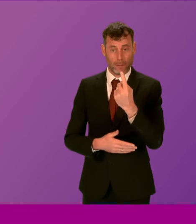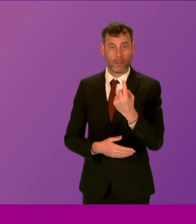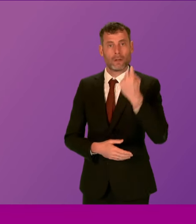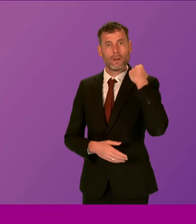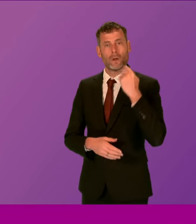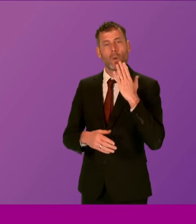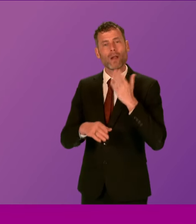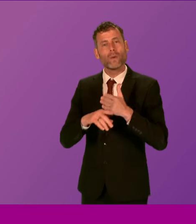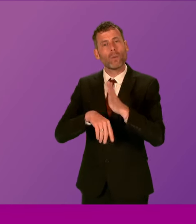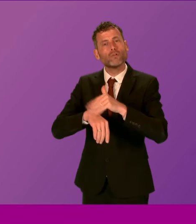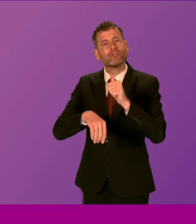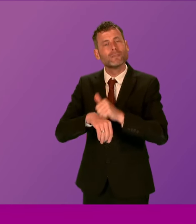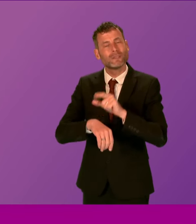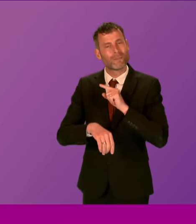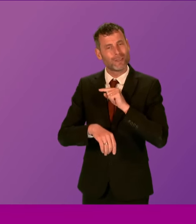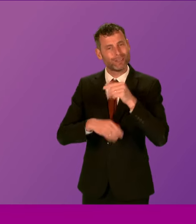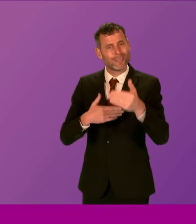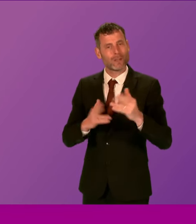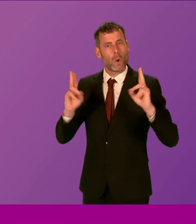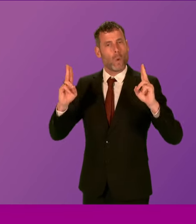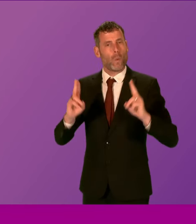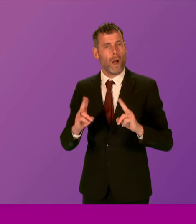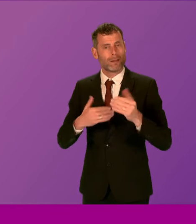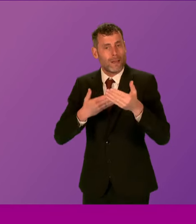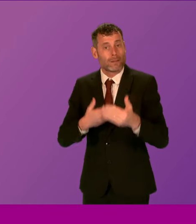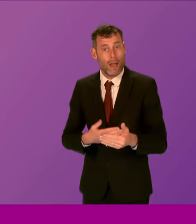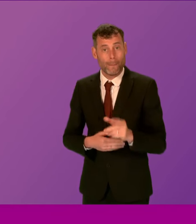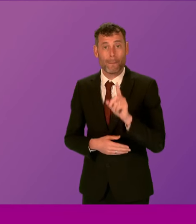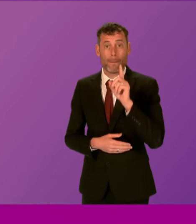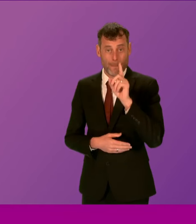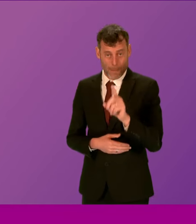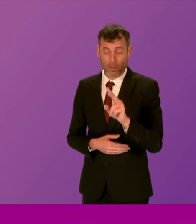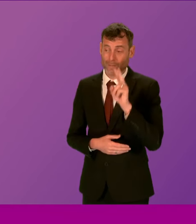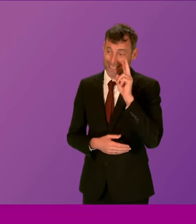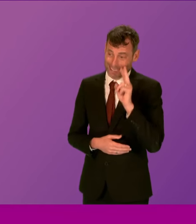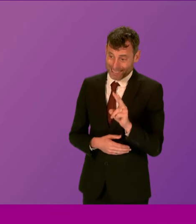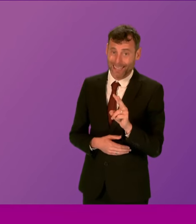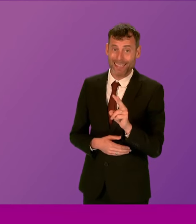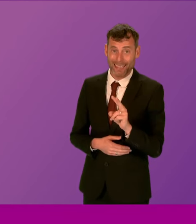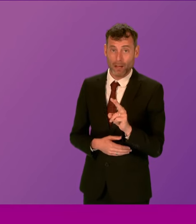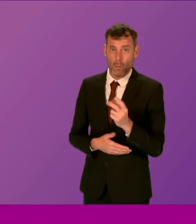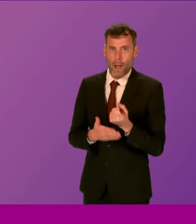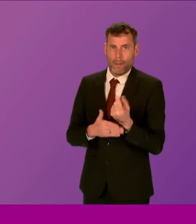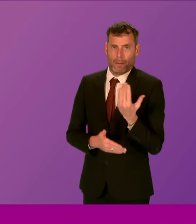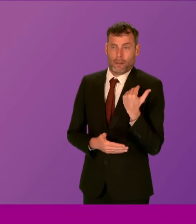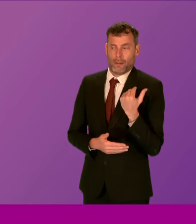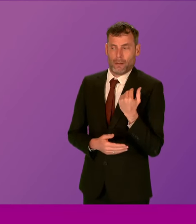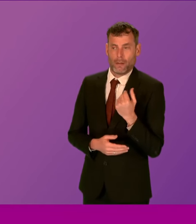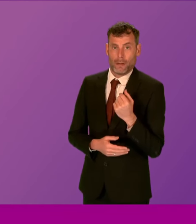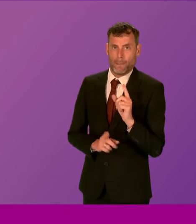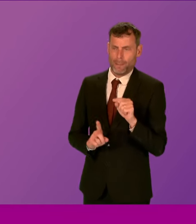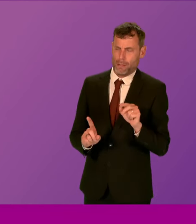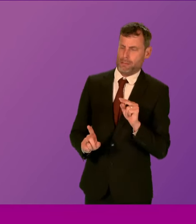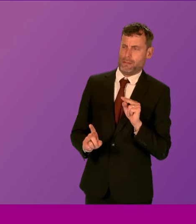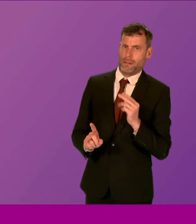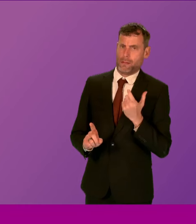Christmas, but there has been incidents, we know, in the last couple of weeks, which have rightly and understandably caused concern to residents